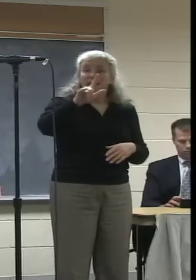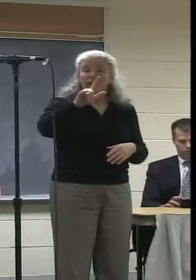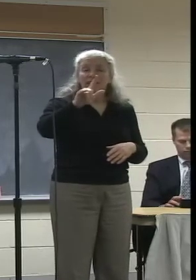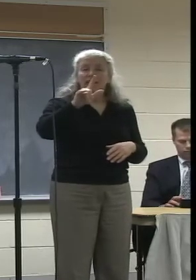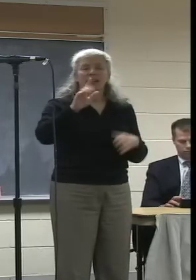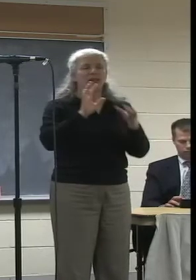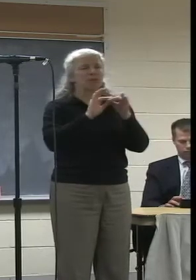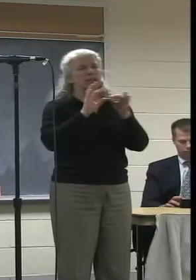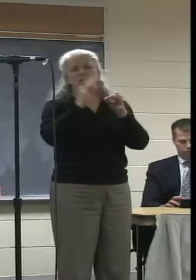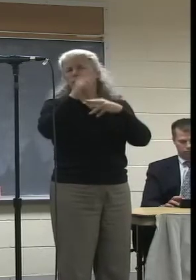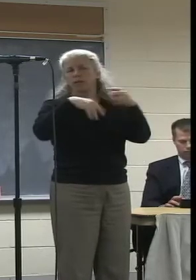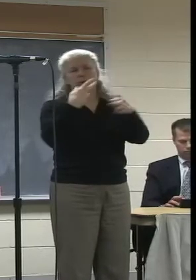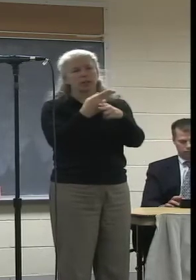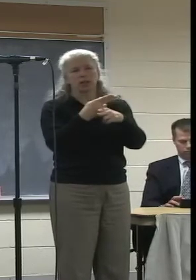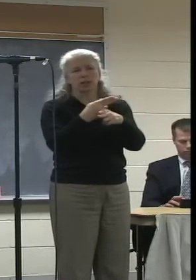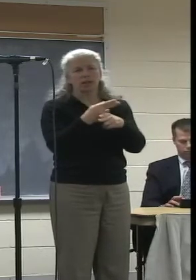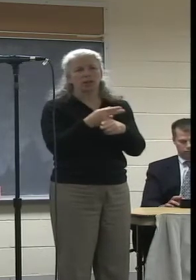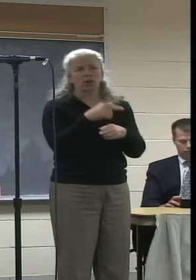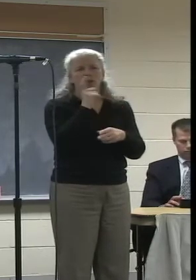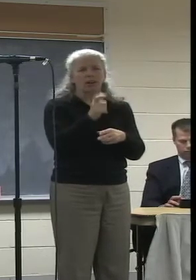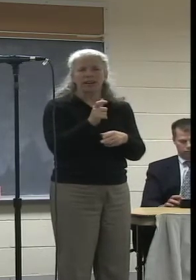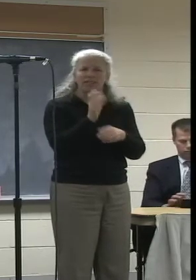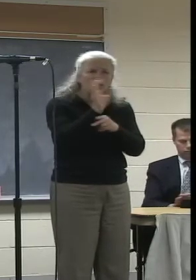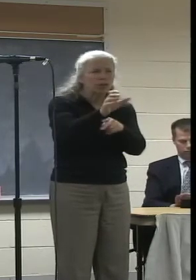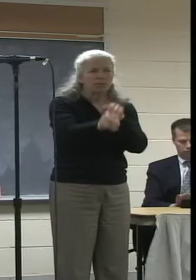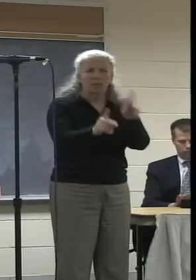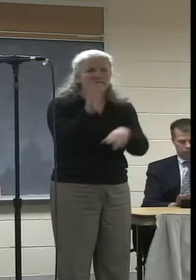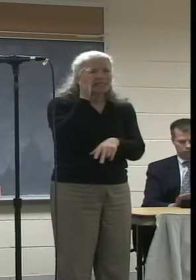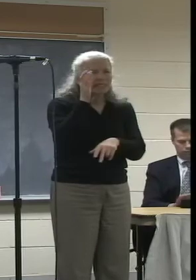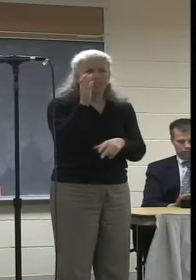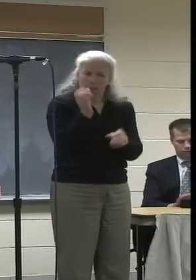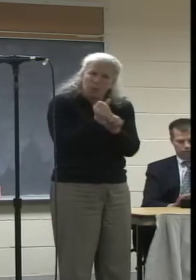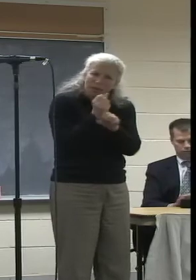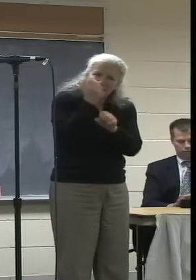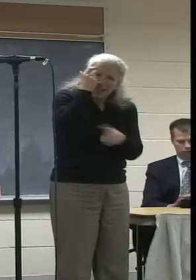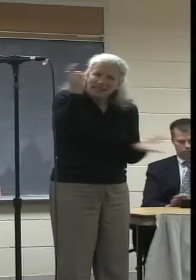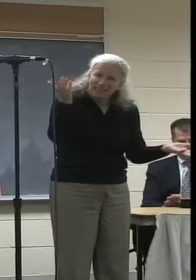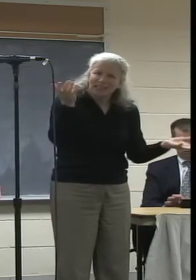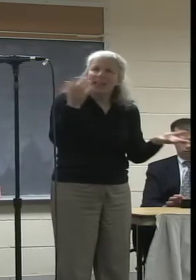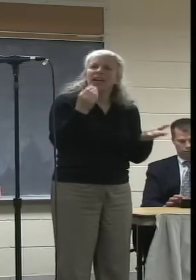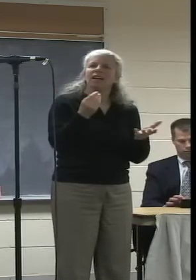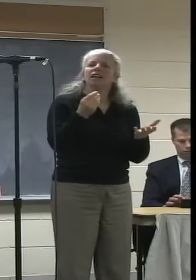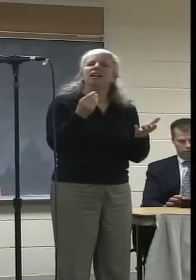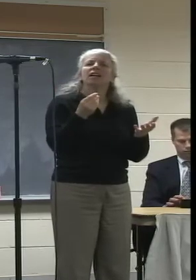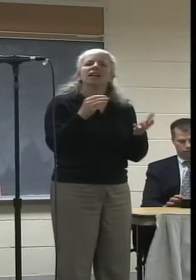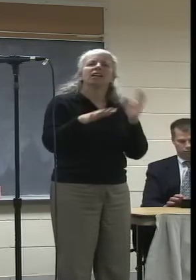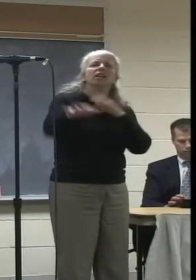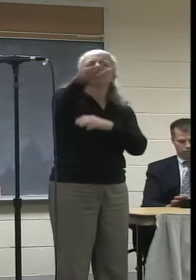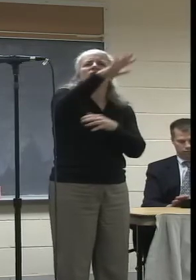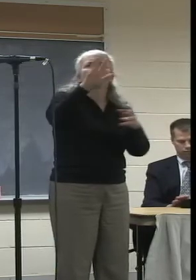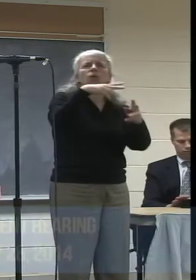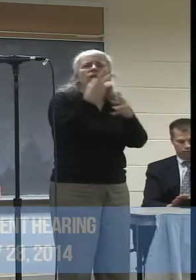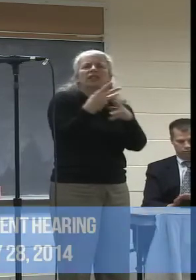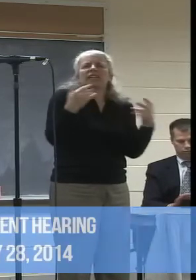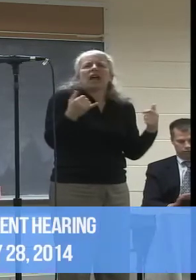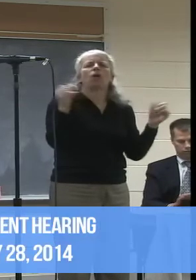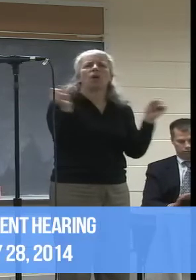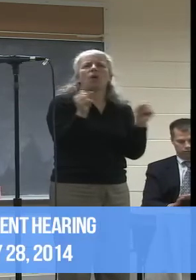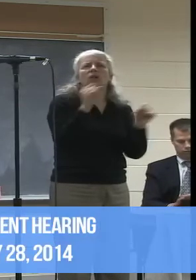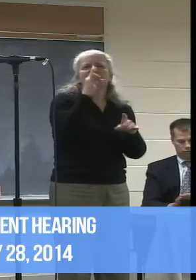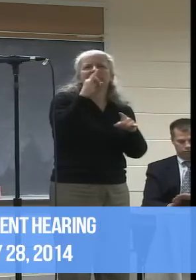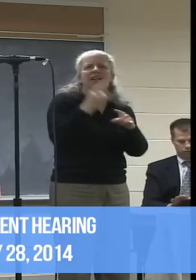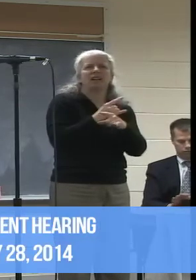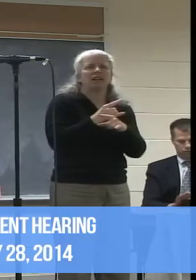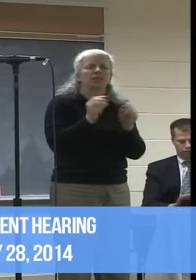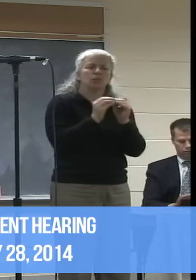universal, not something that needs to be force fed to people. It makes sense. And in an increasingly cold and cynical world, it's more pertinent than